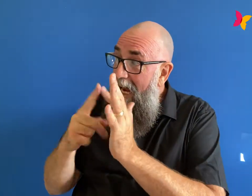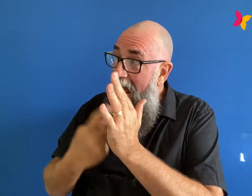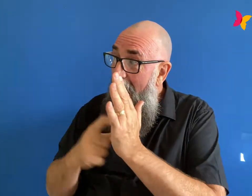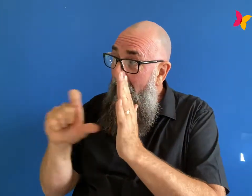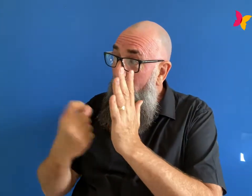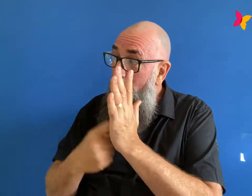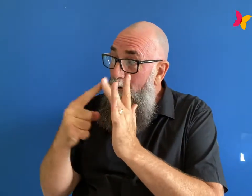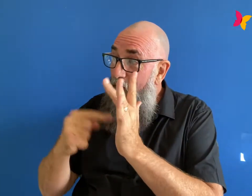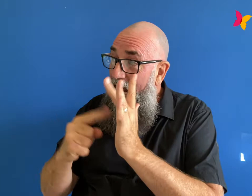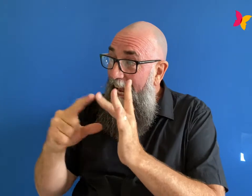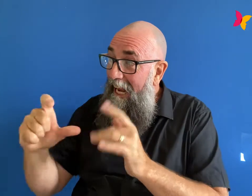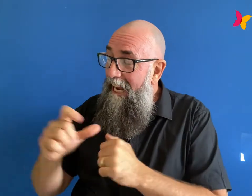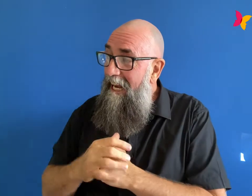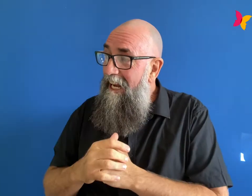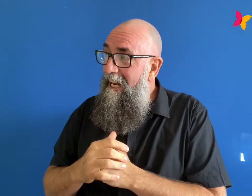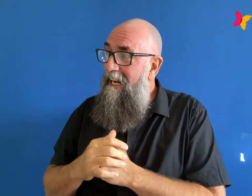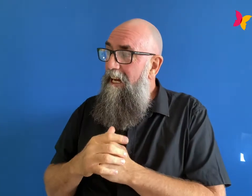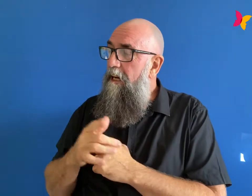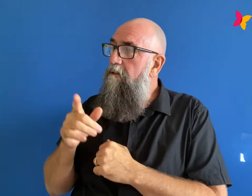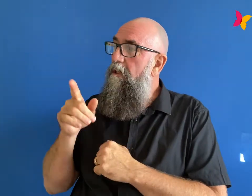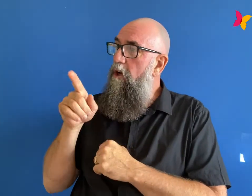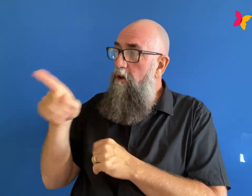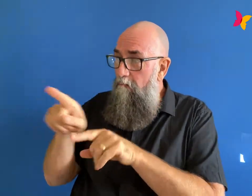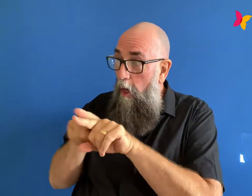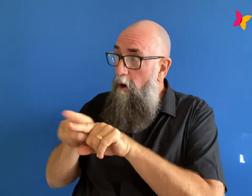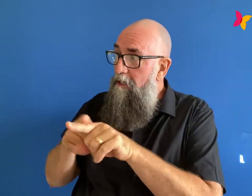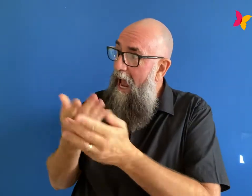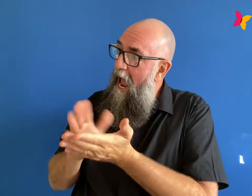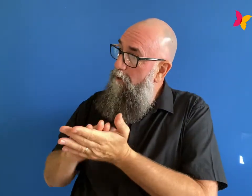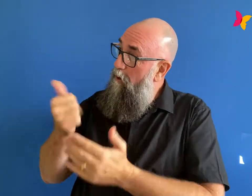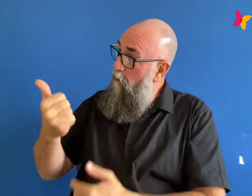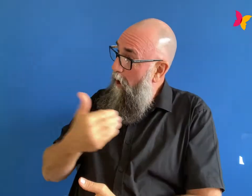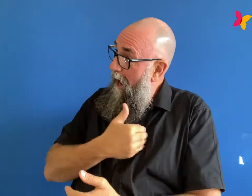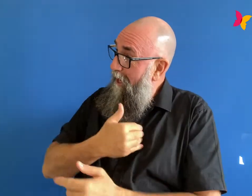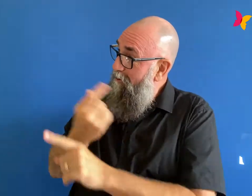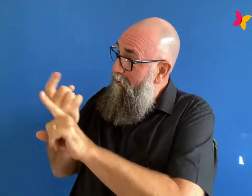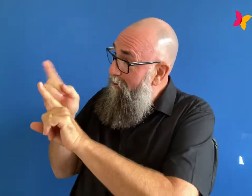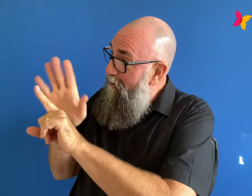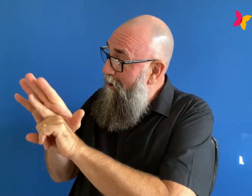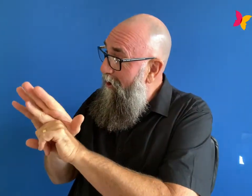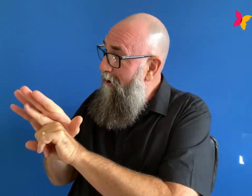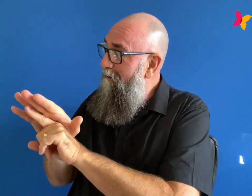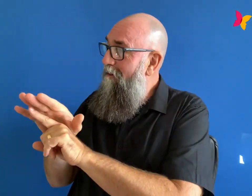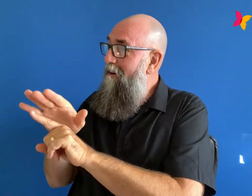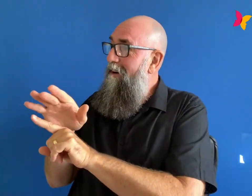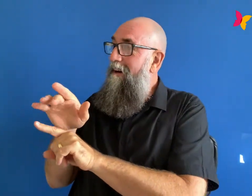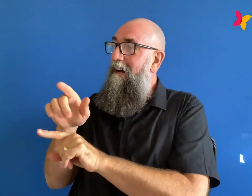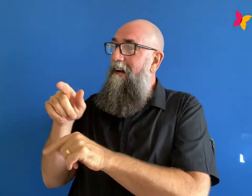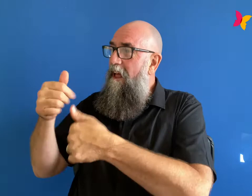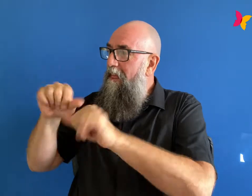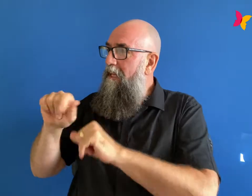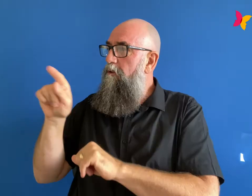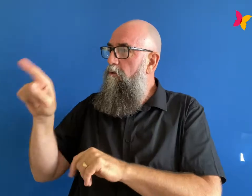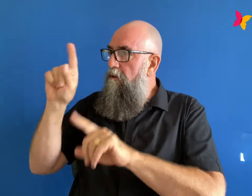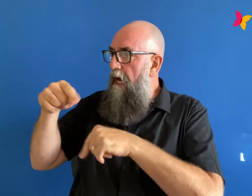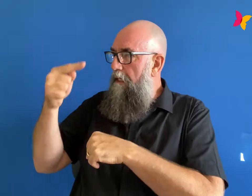learned how to be kinder to herself that involves challenging those harsh thoughts that come into her head pitting amy against amy